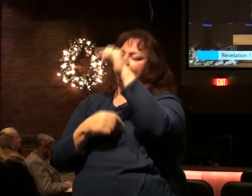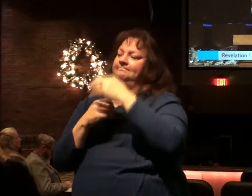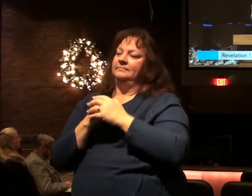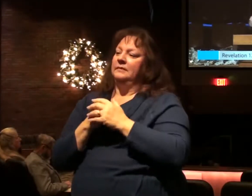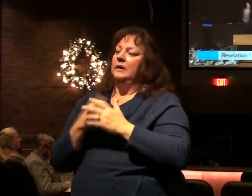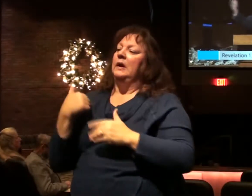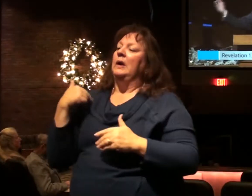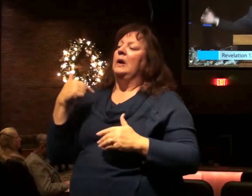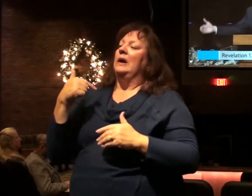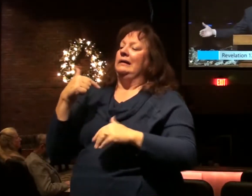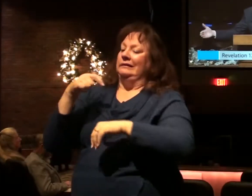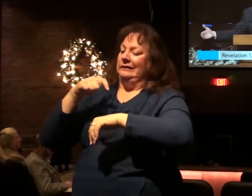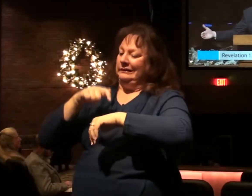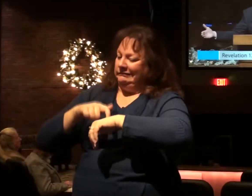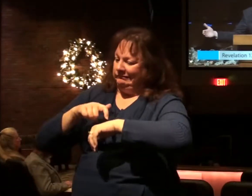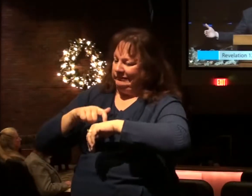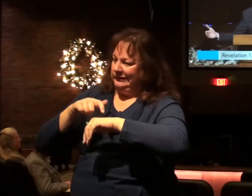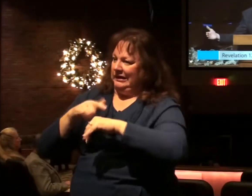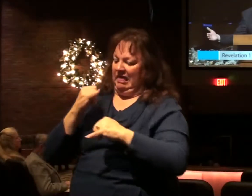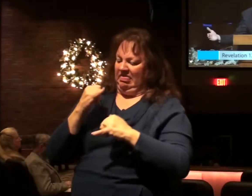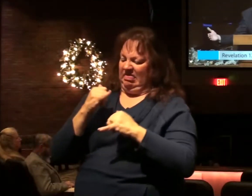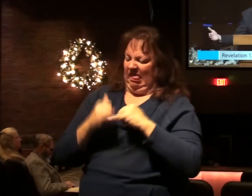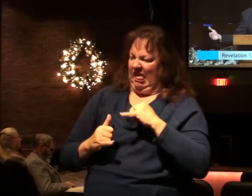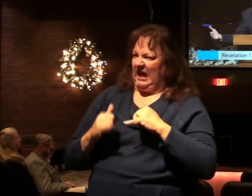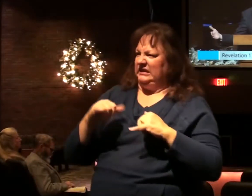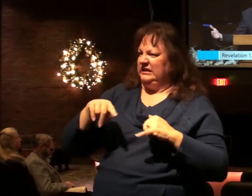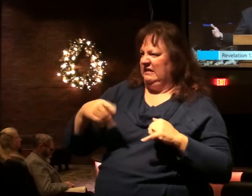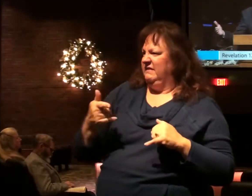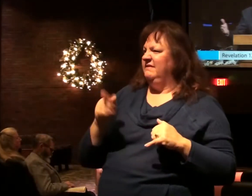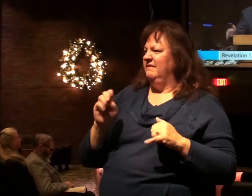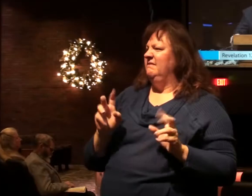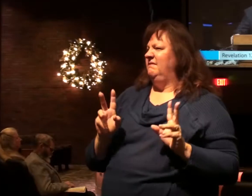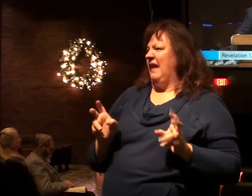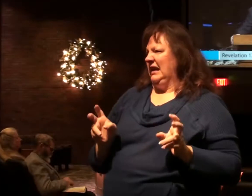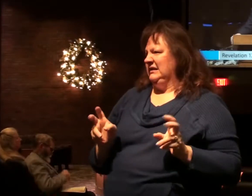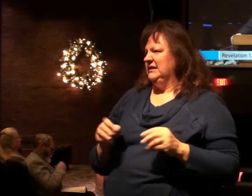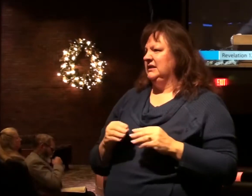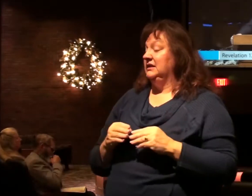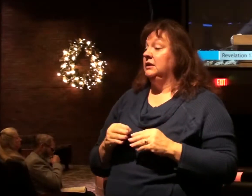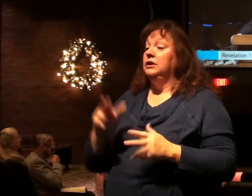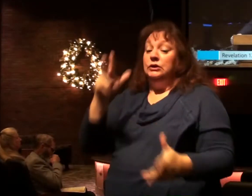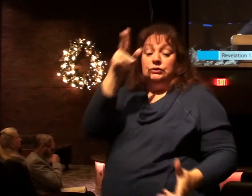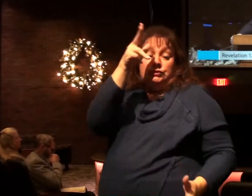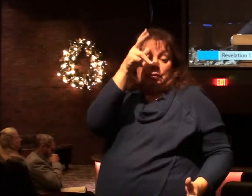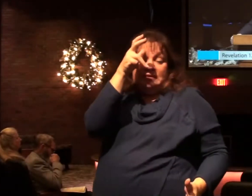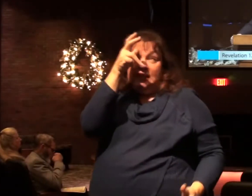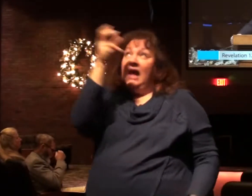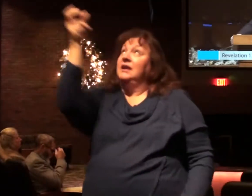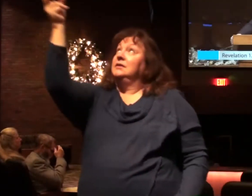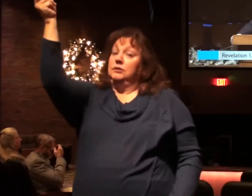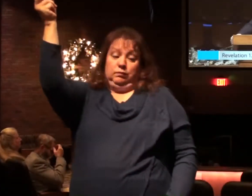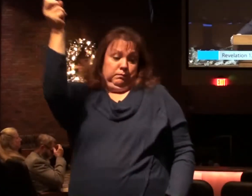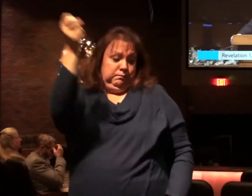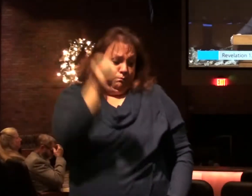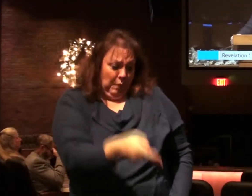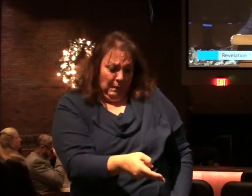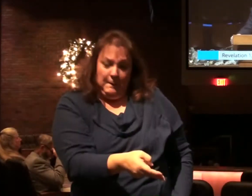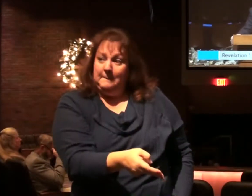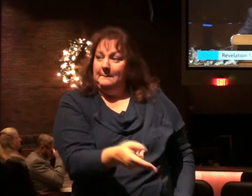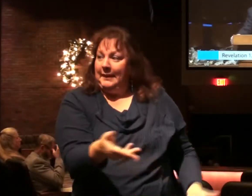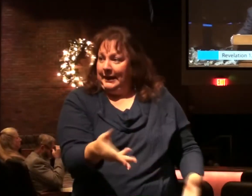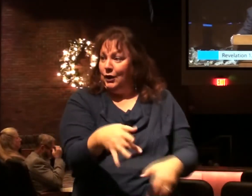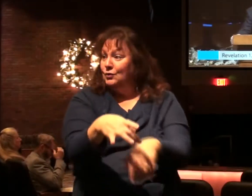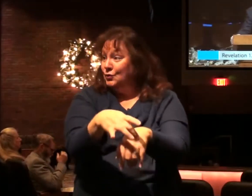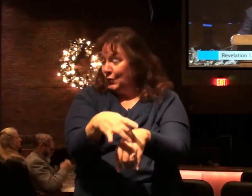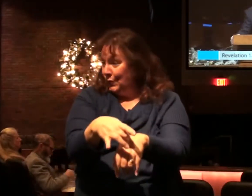we have entered the last phase. So, when Satan is thrown down to the earth,